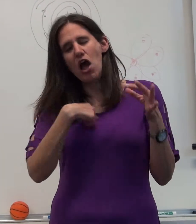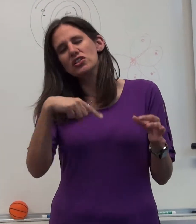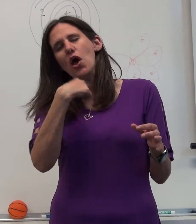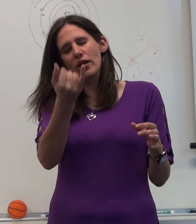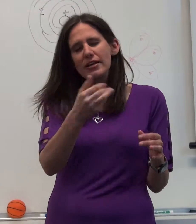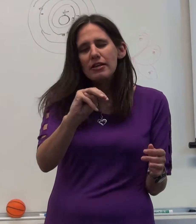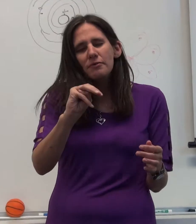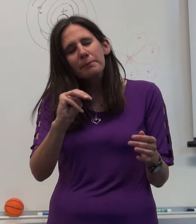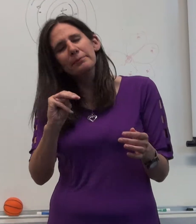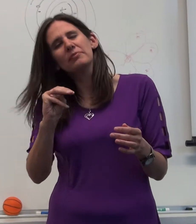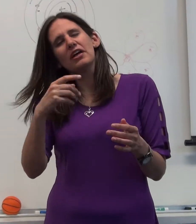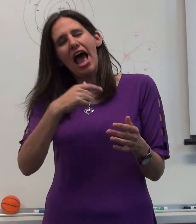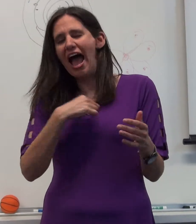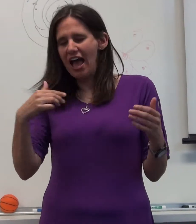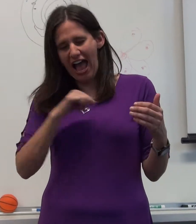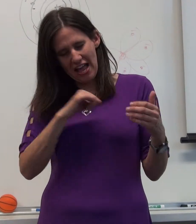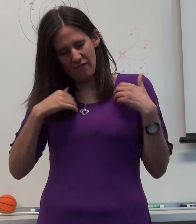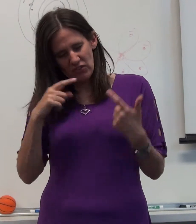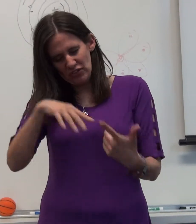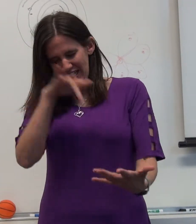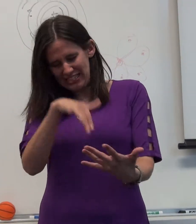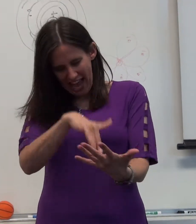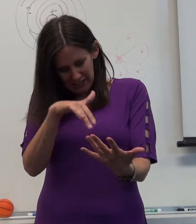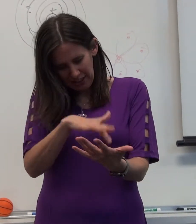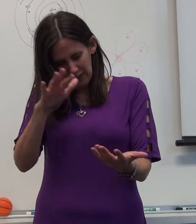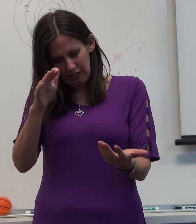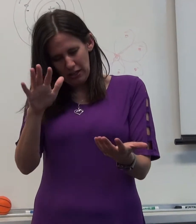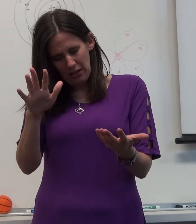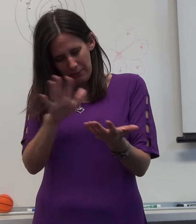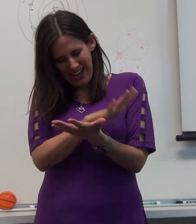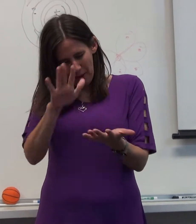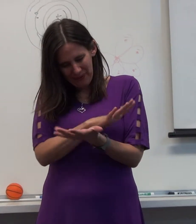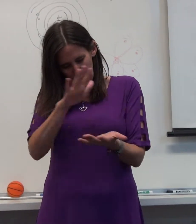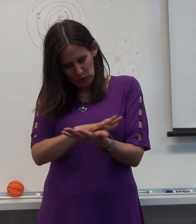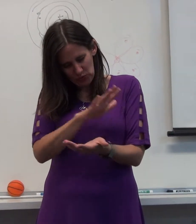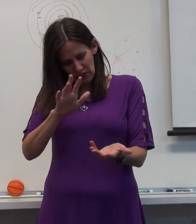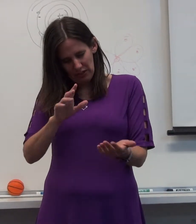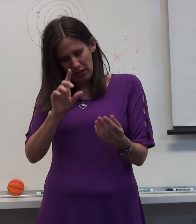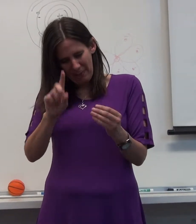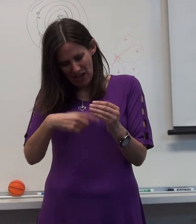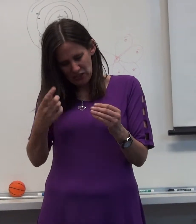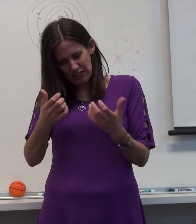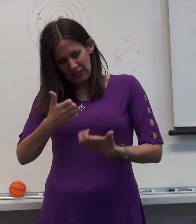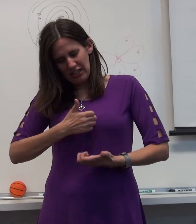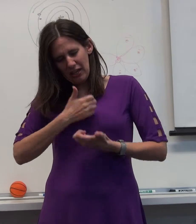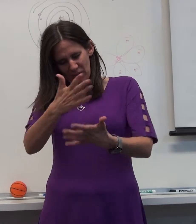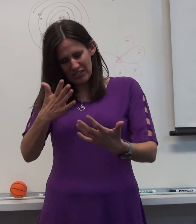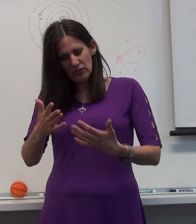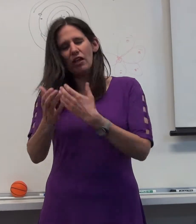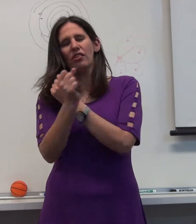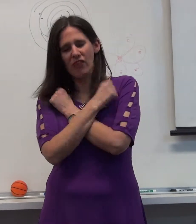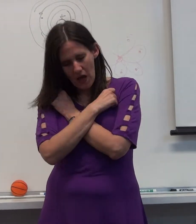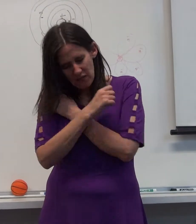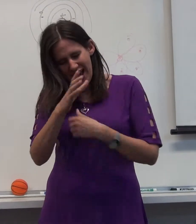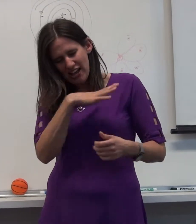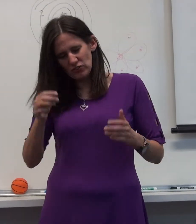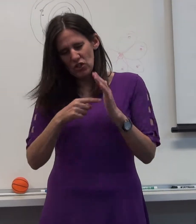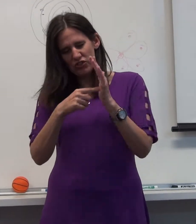And so I told him that I've been studying the papers about confessing